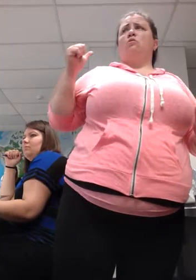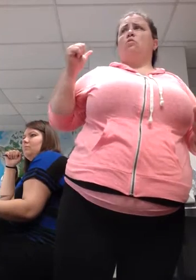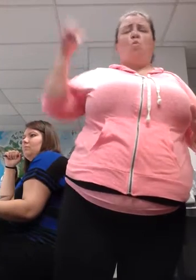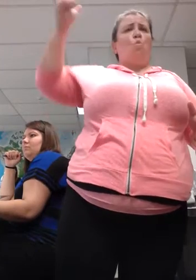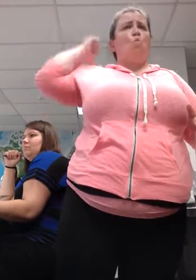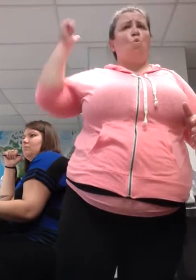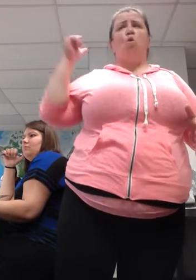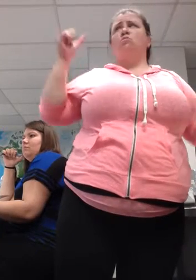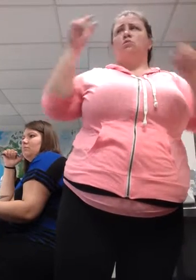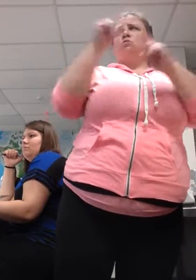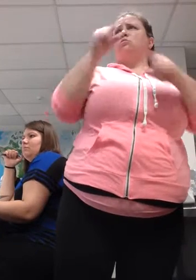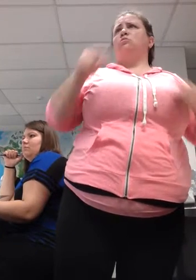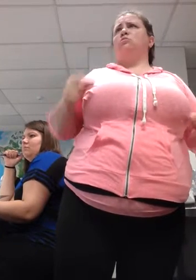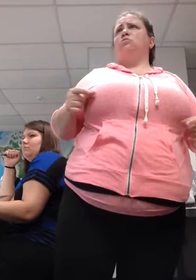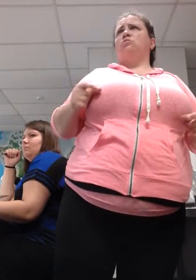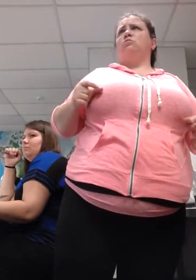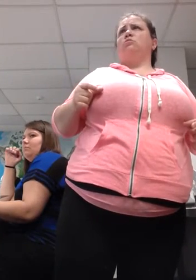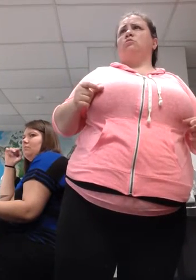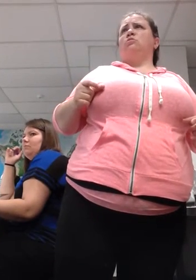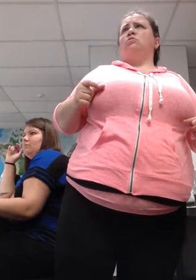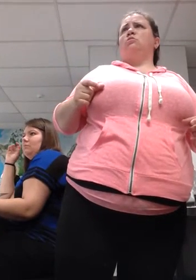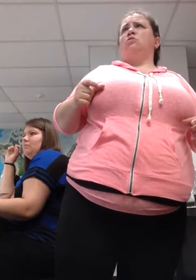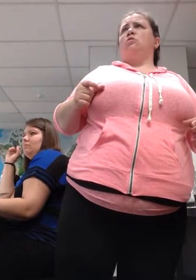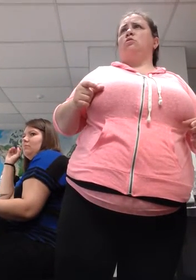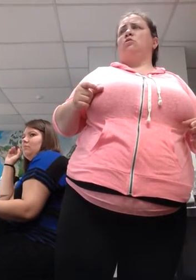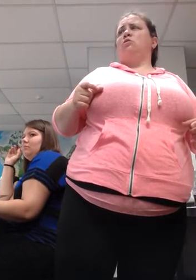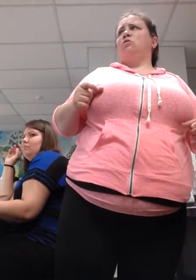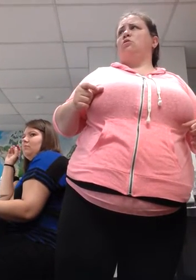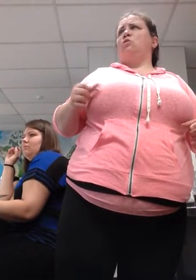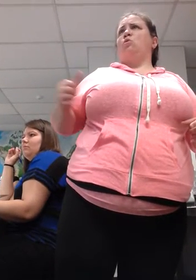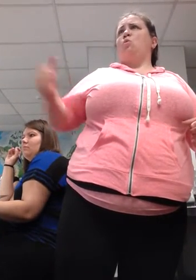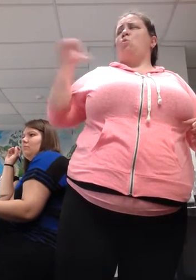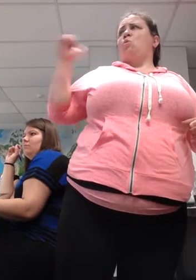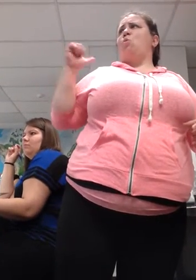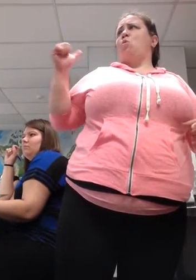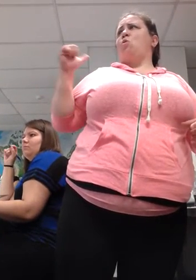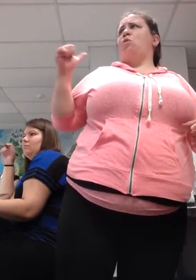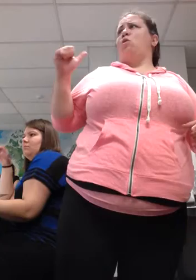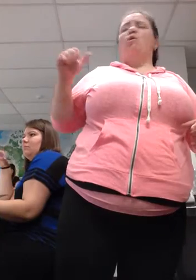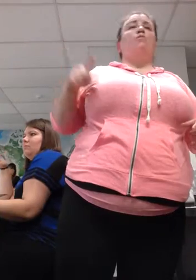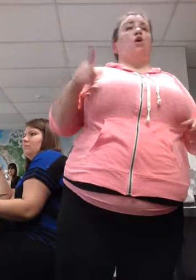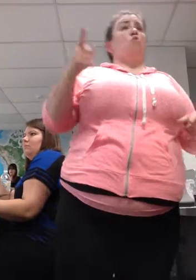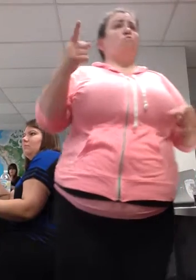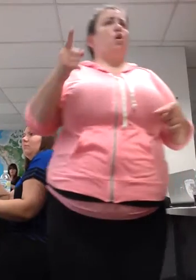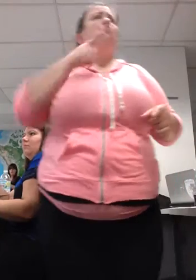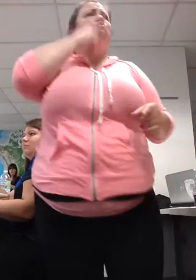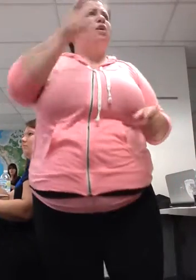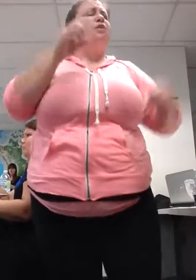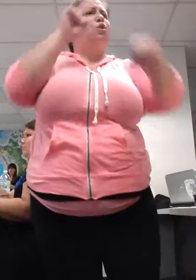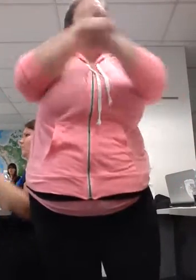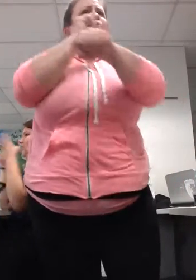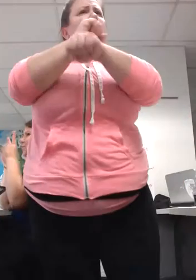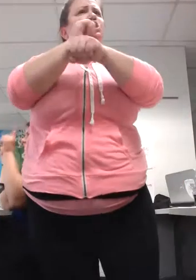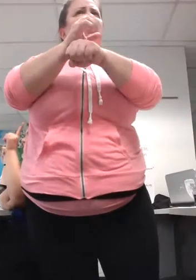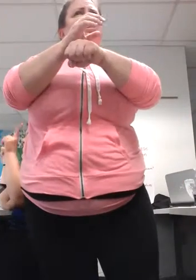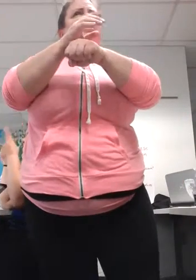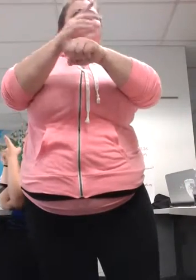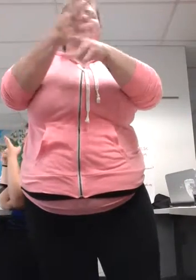And, I just had it. Work. Oh, that really works. And people do. That really works. But it means it really